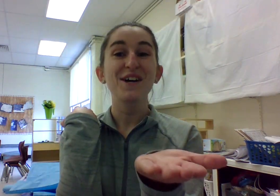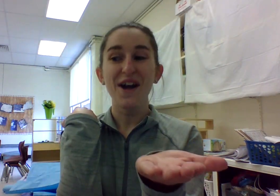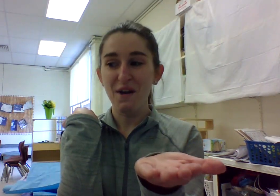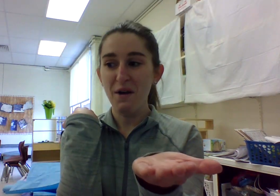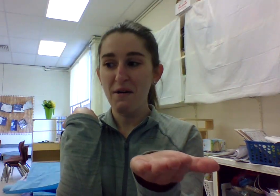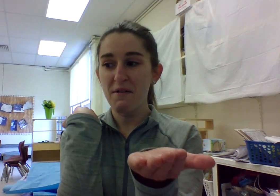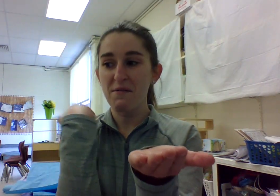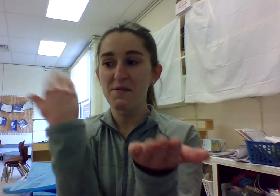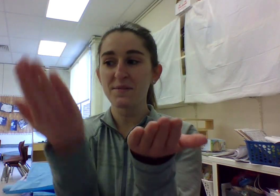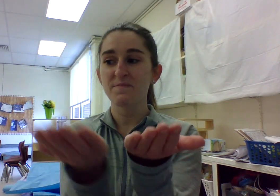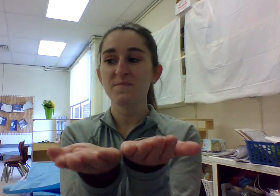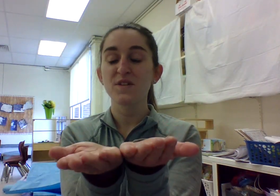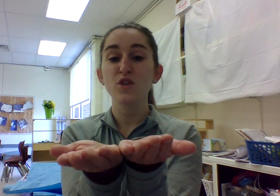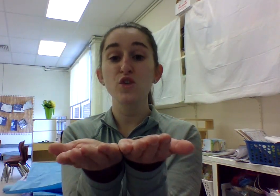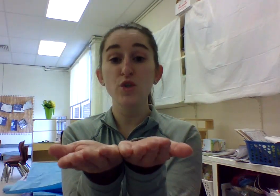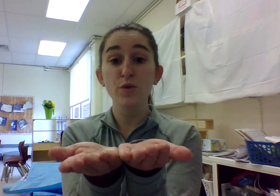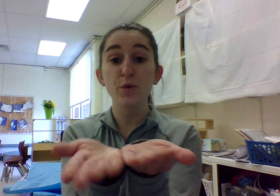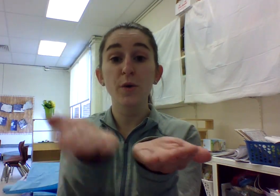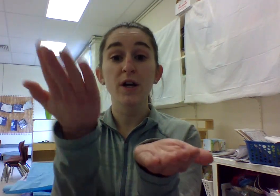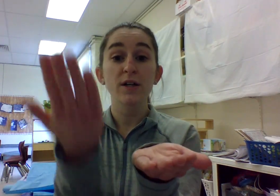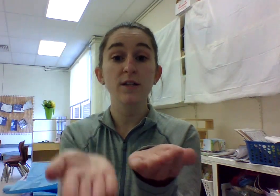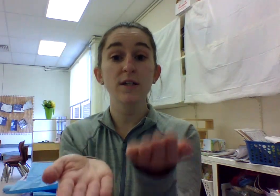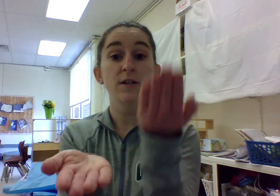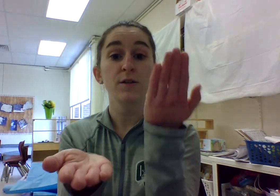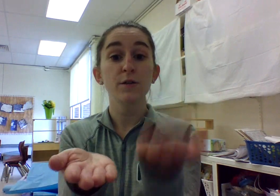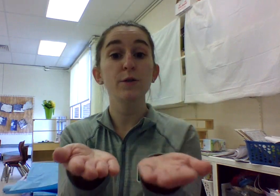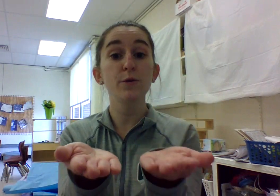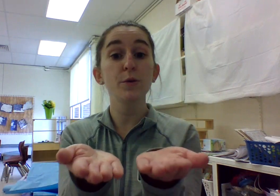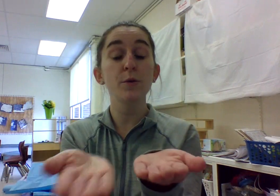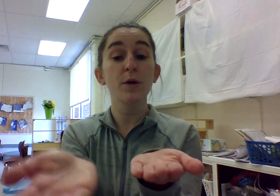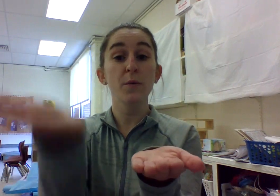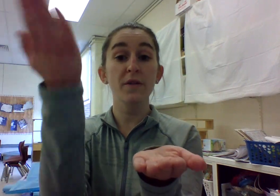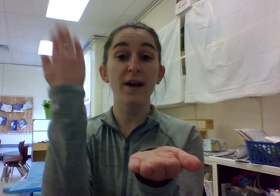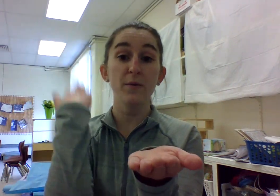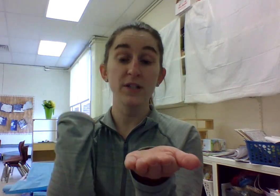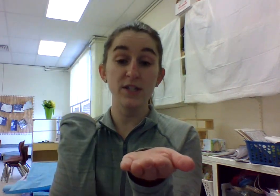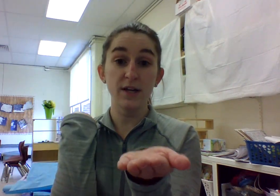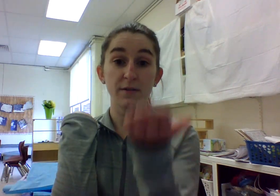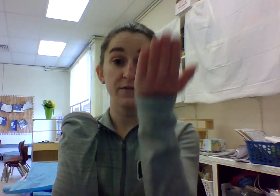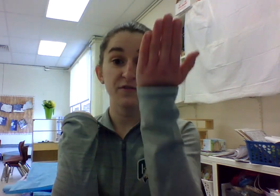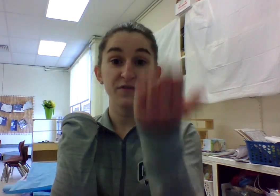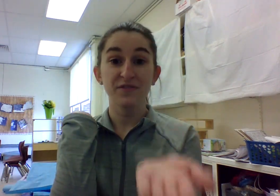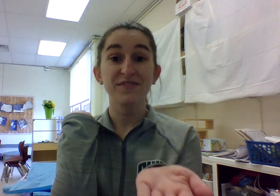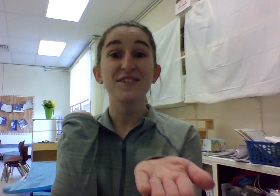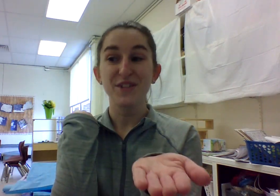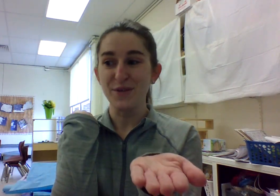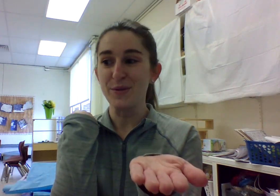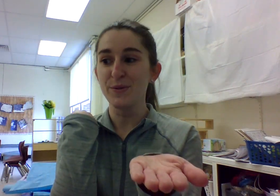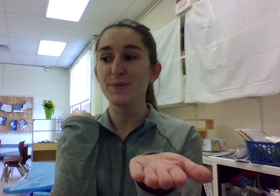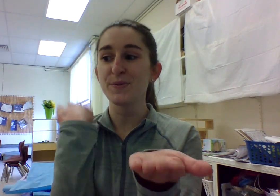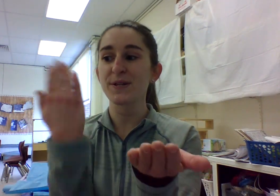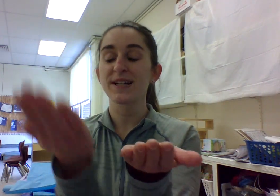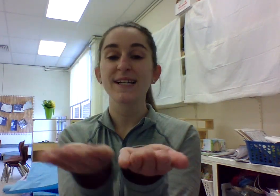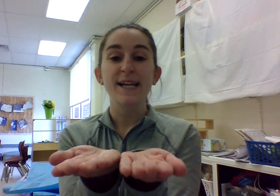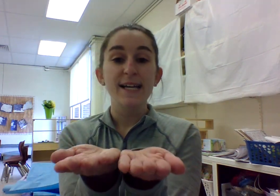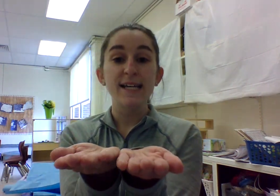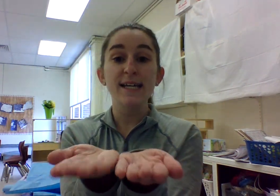o. Do, d, oo. Without d, oo. He,